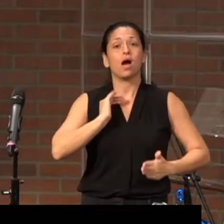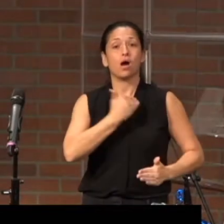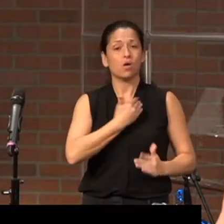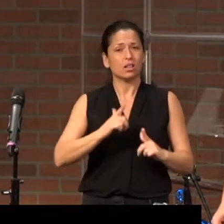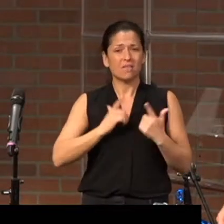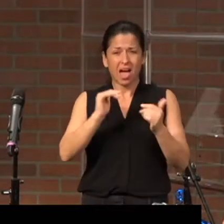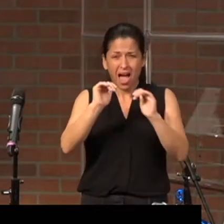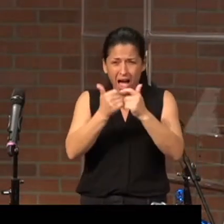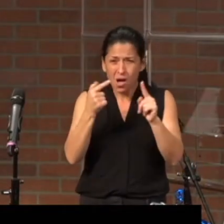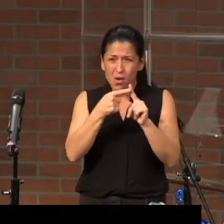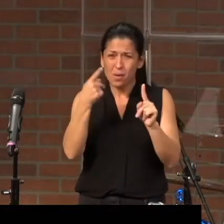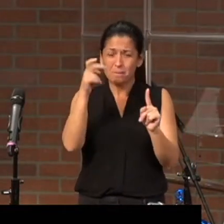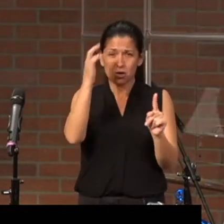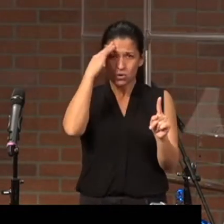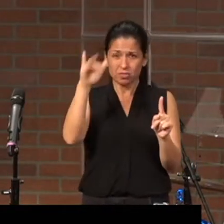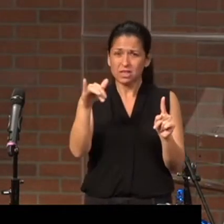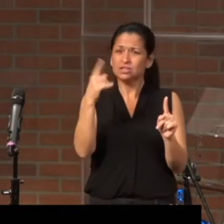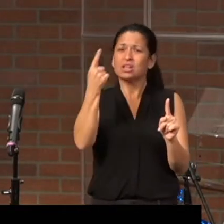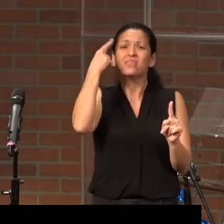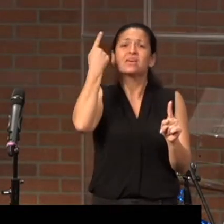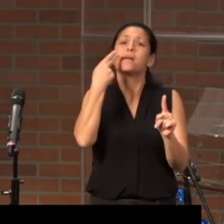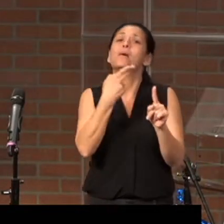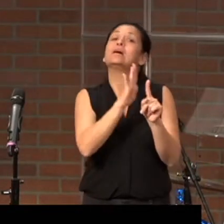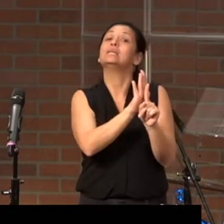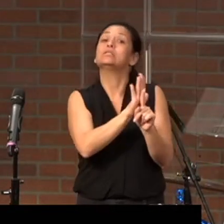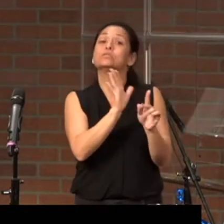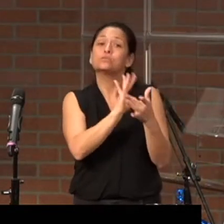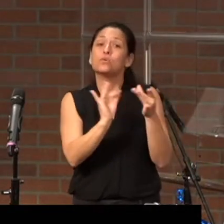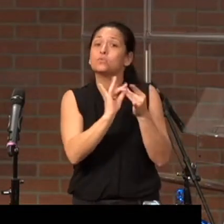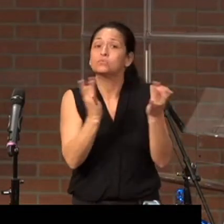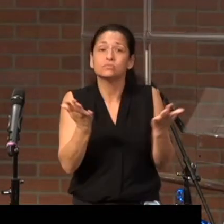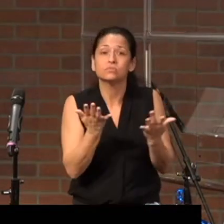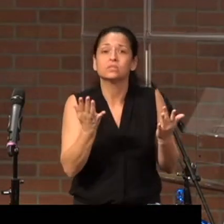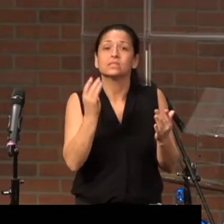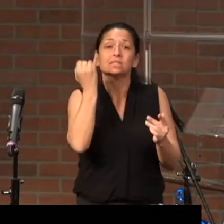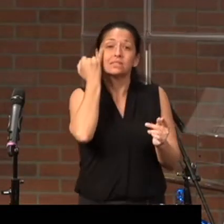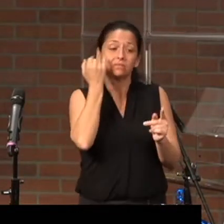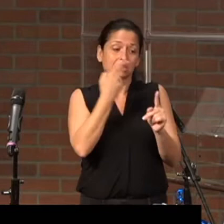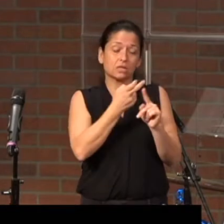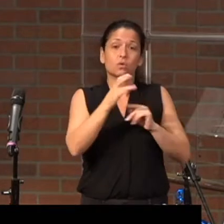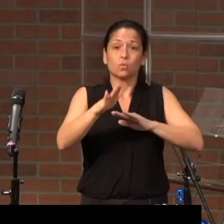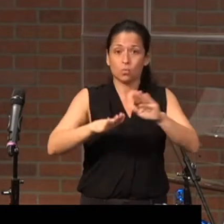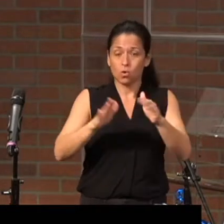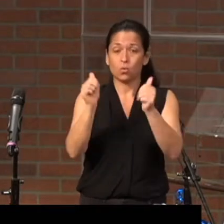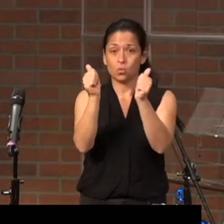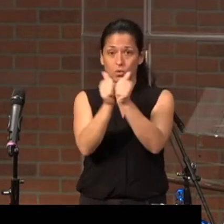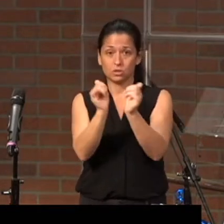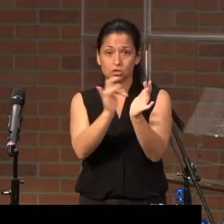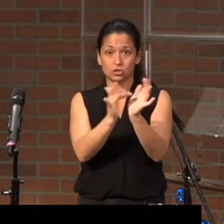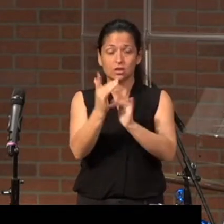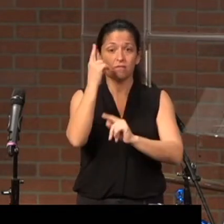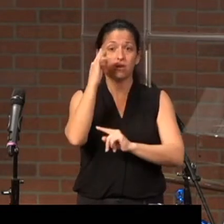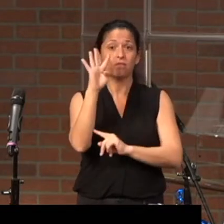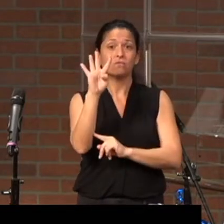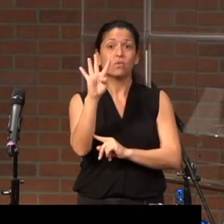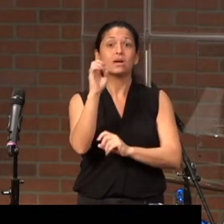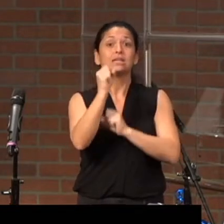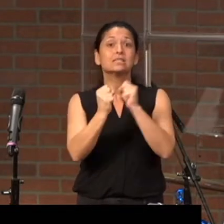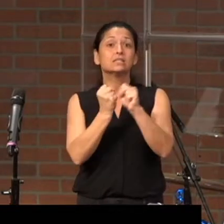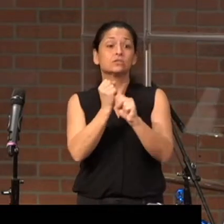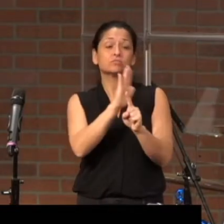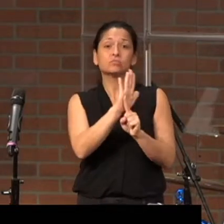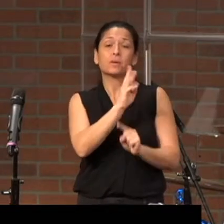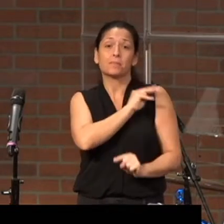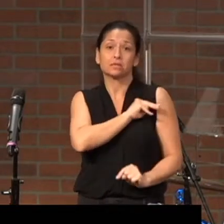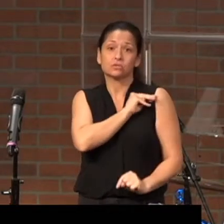does Peter know that? Just think about his story. Peter walked with Jesus for four years of his ministry